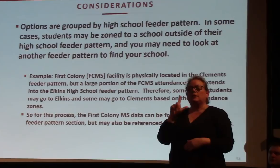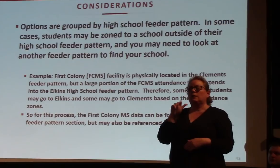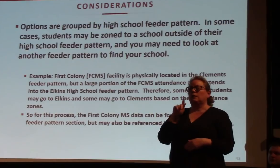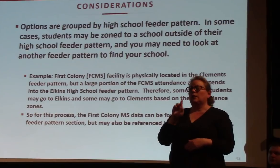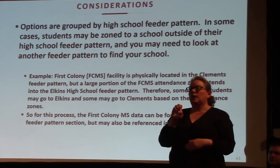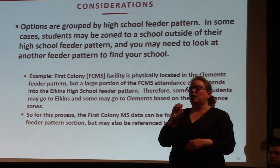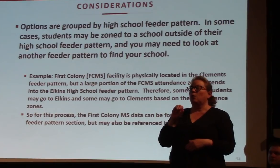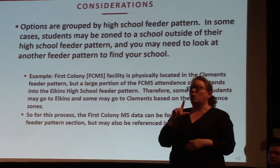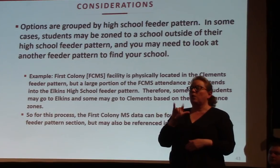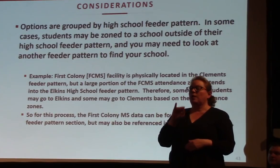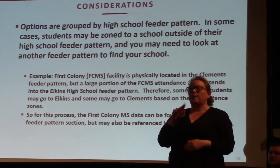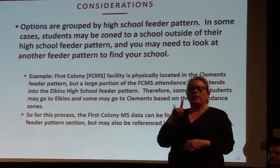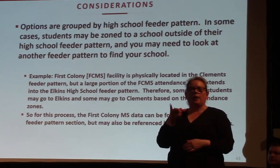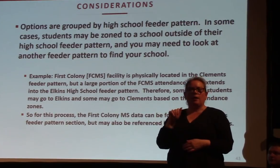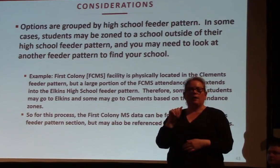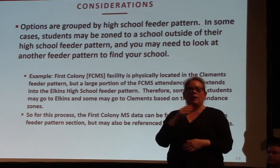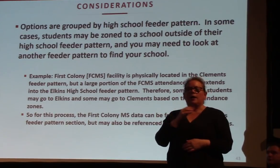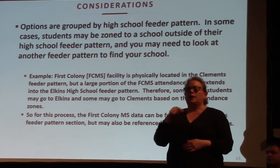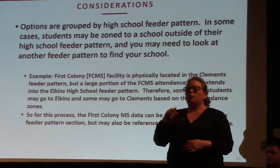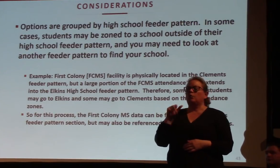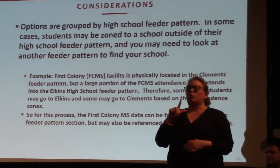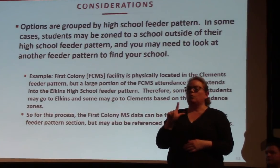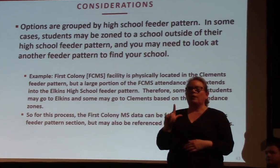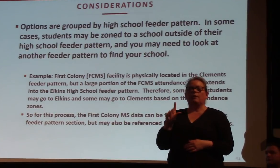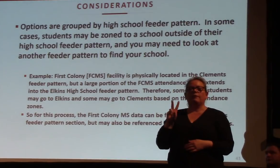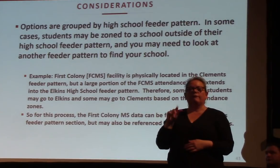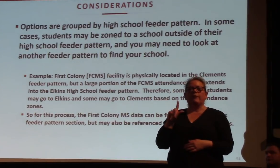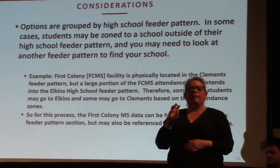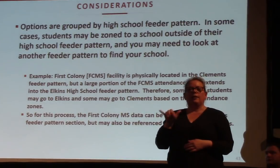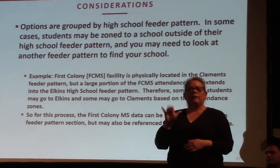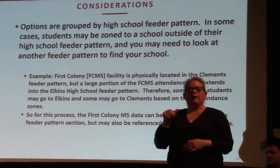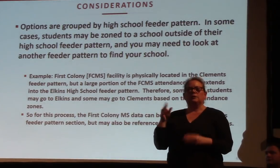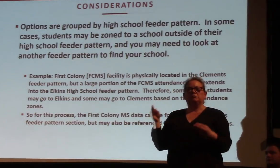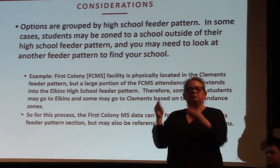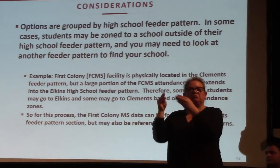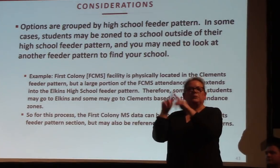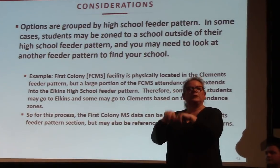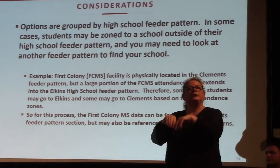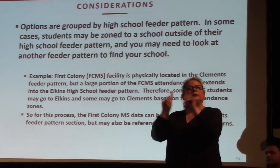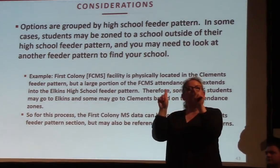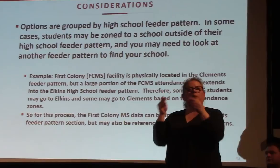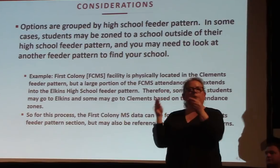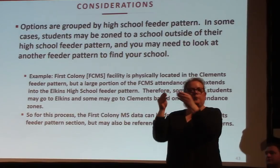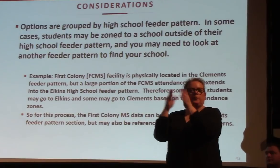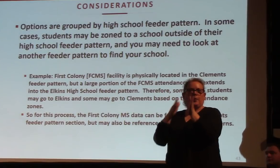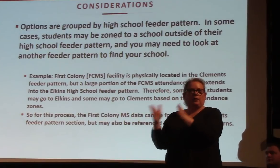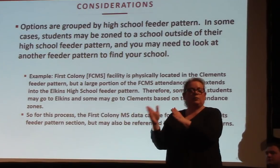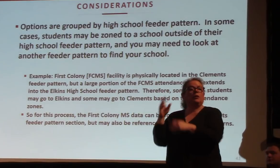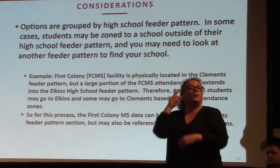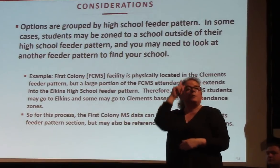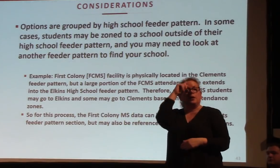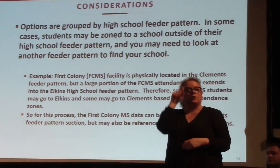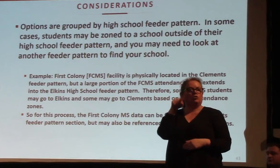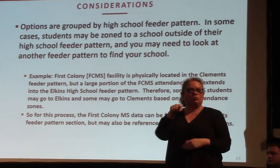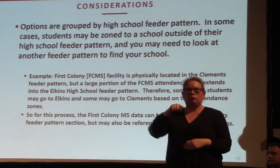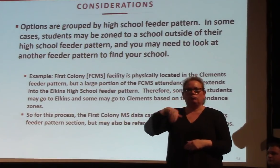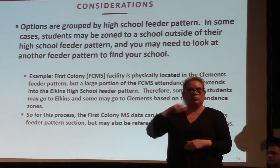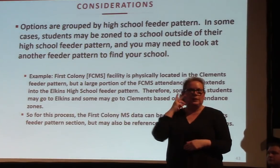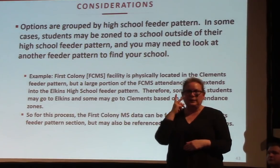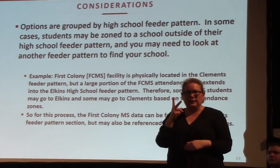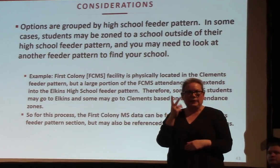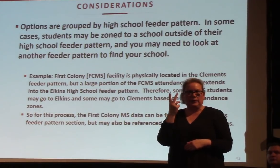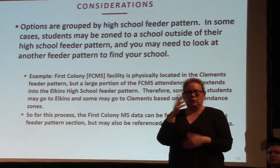Elkins feeder pattern. And so just because you don't see a school on a feeder pattern, that's no indication of any rezoning.